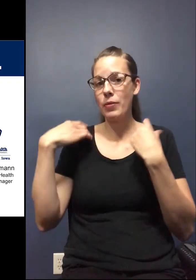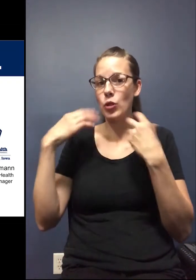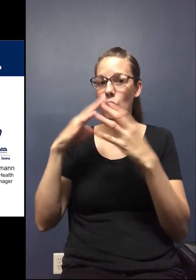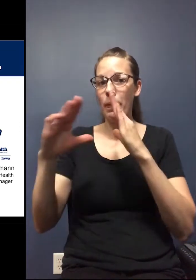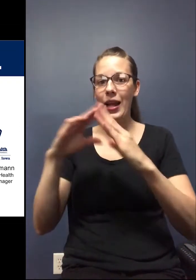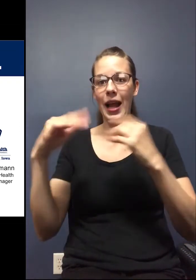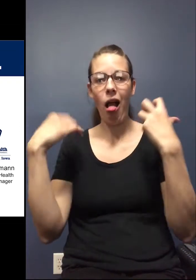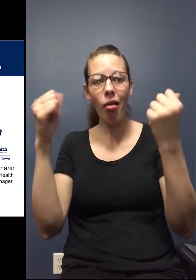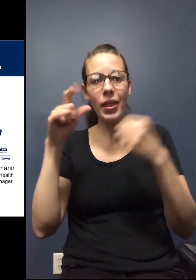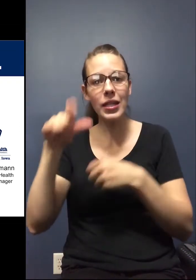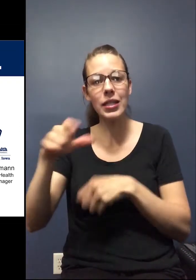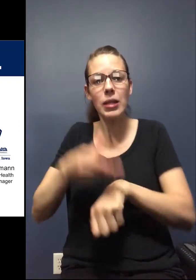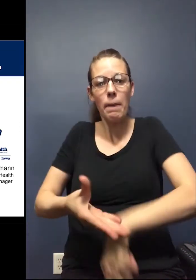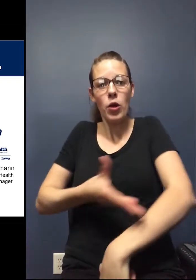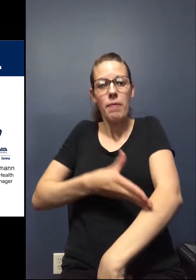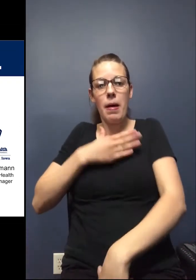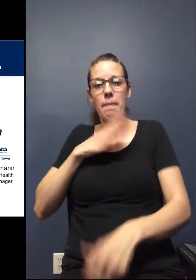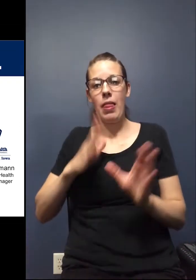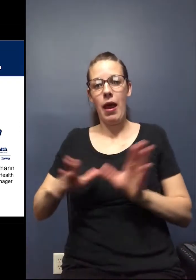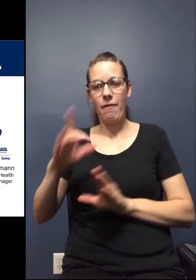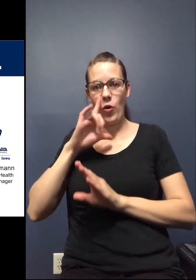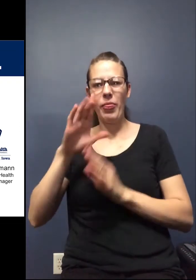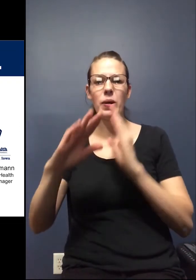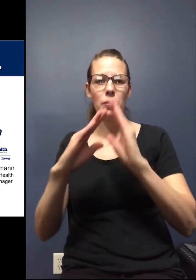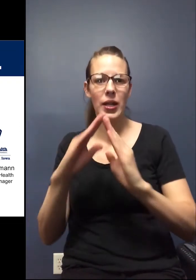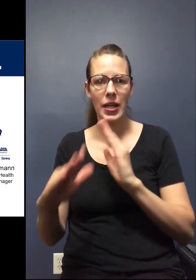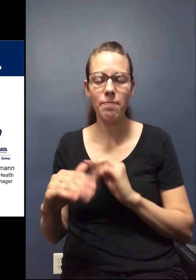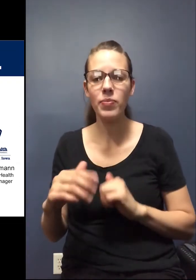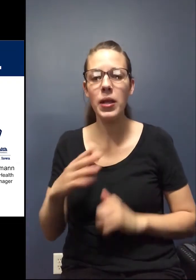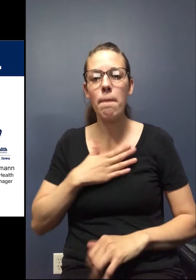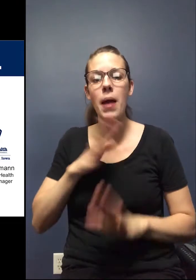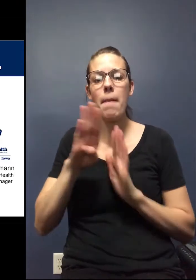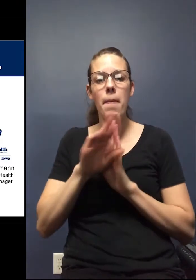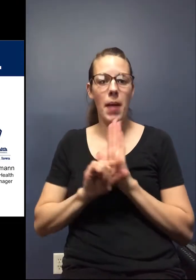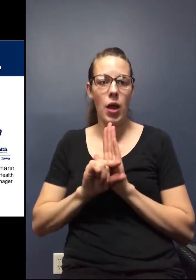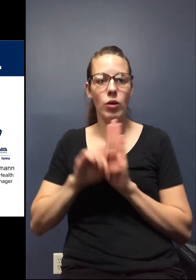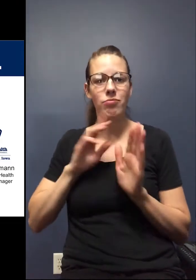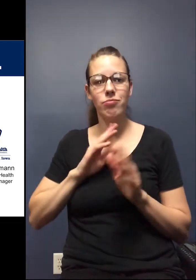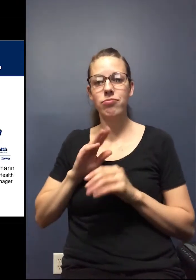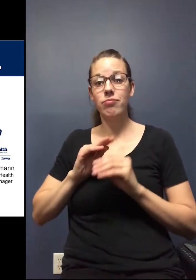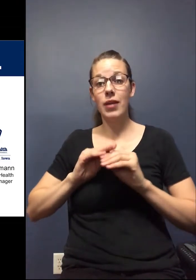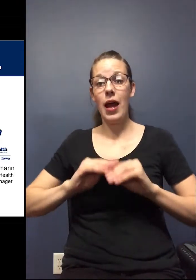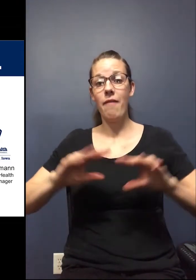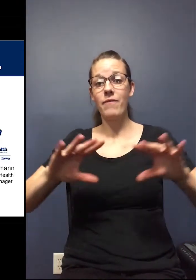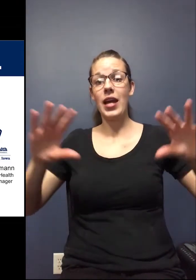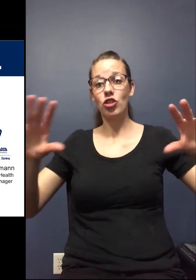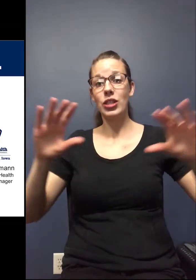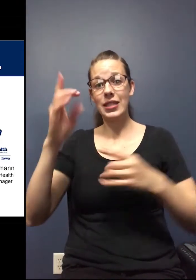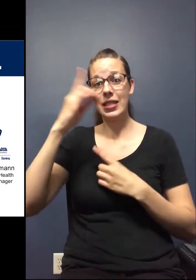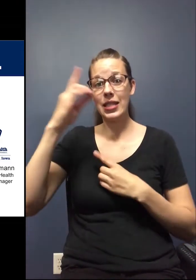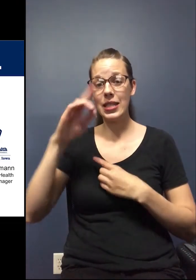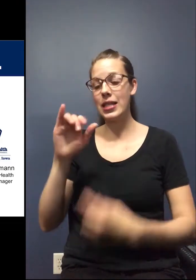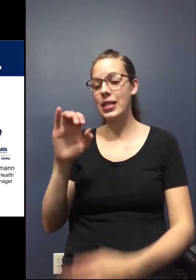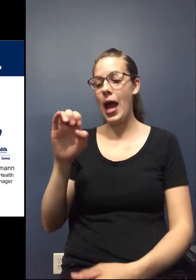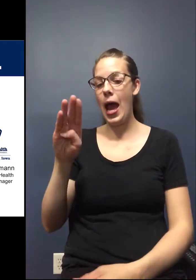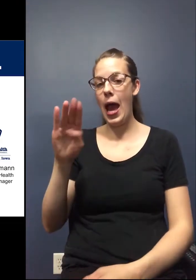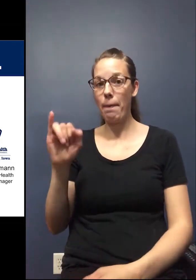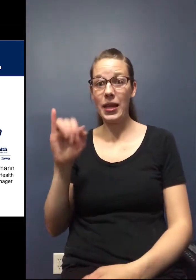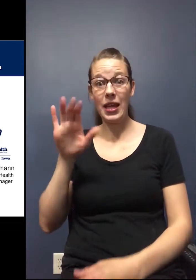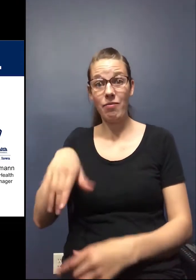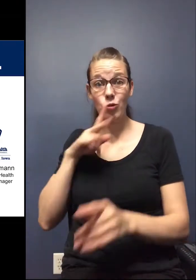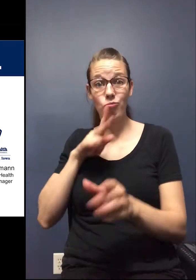needs assessment and health improvement plan for the community. My background, I'm an infectious disease epi by training.